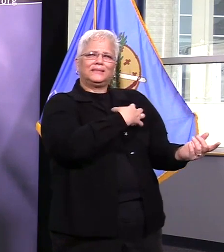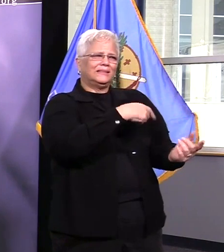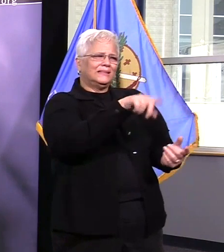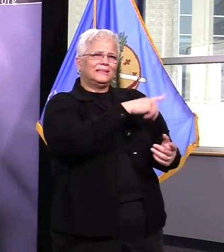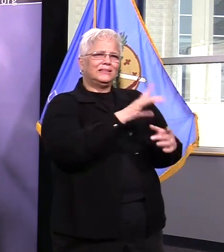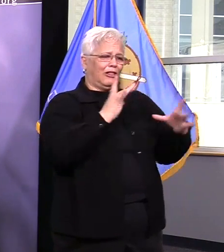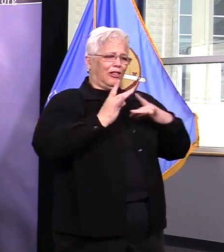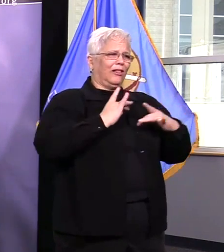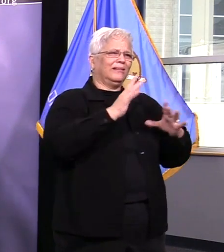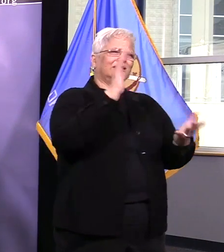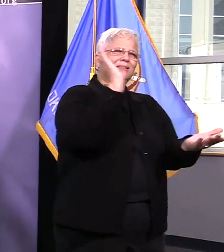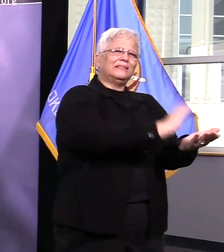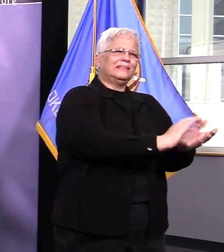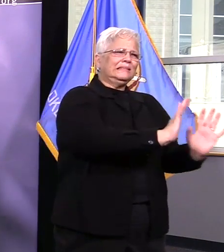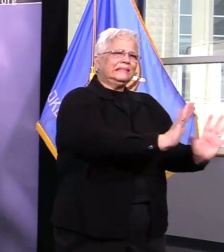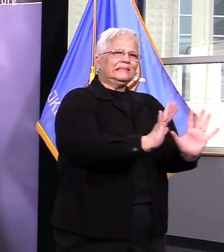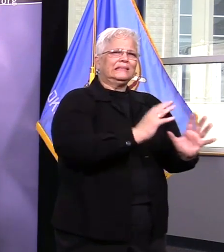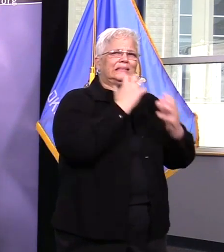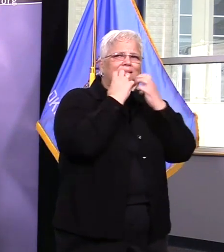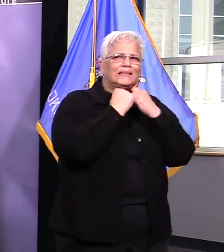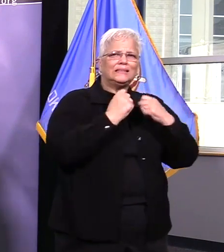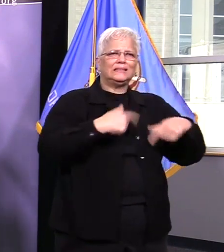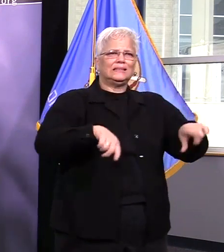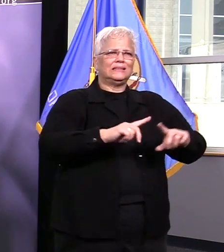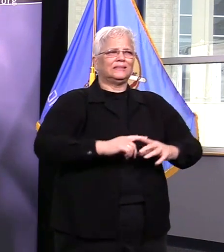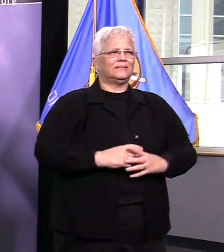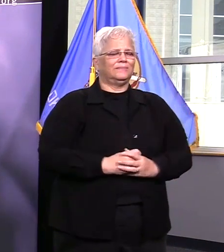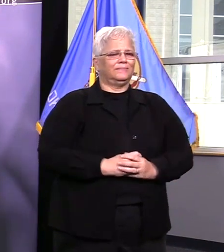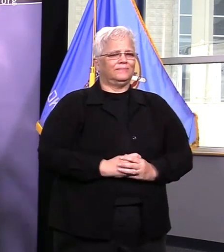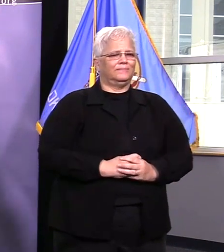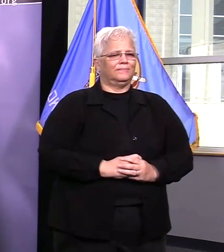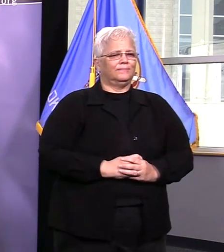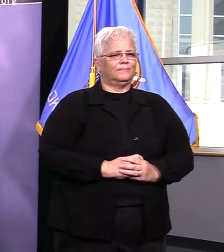tulsa county sheriff vic ricolato